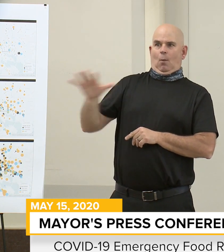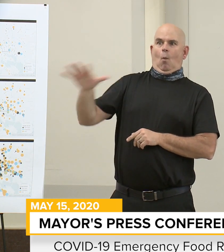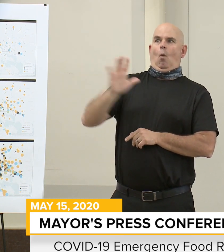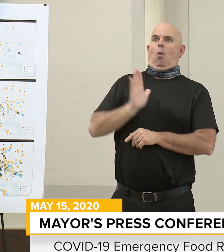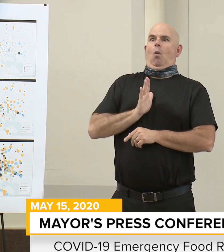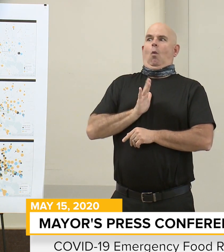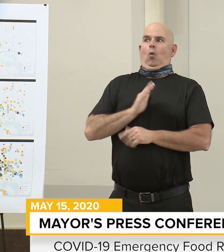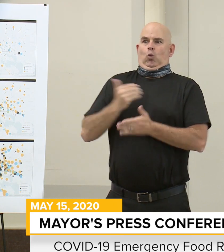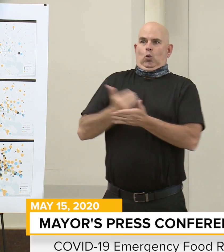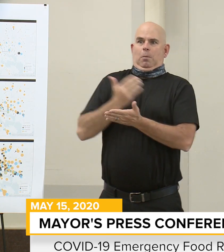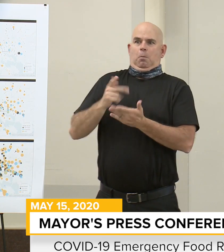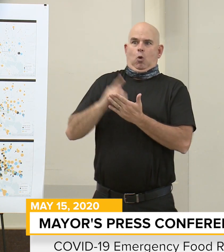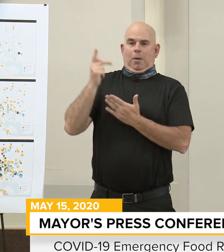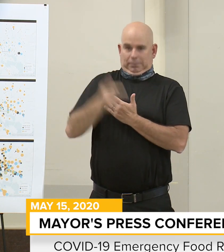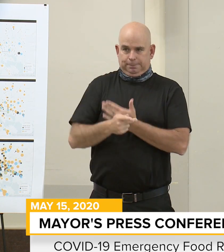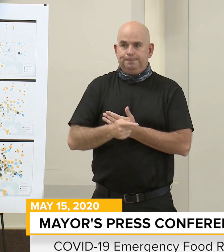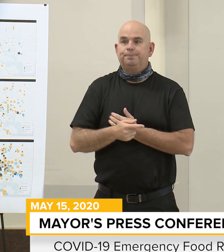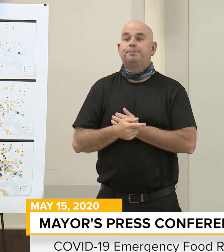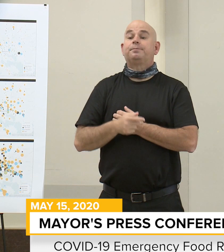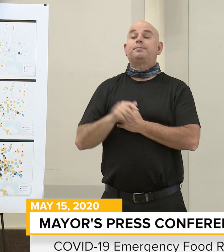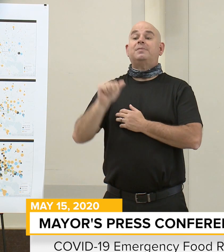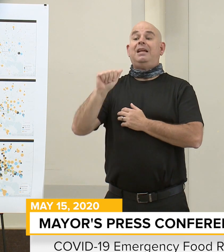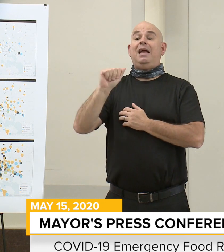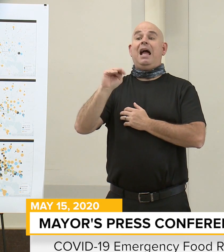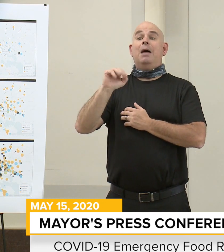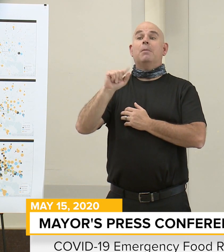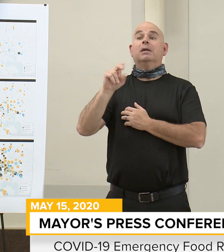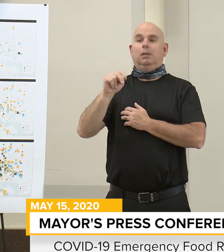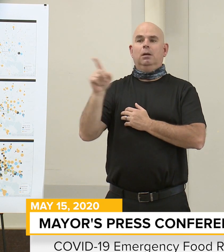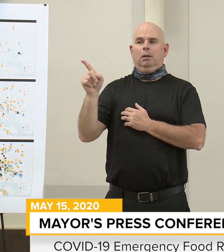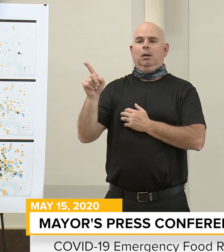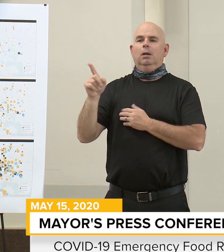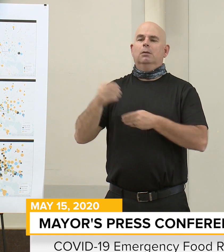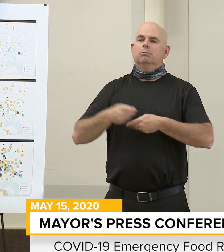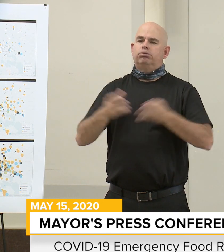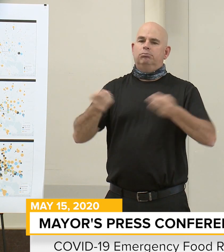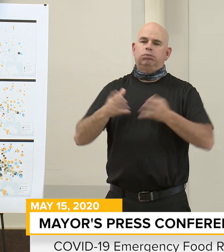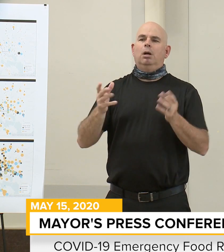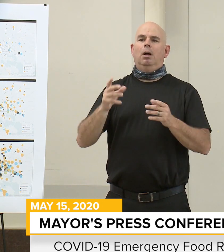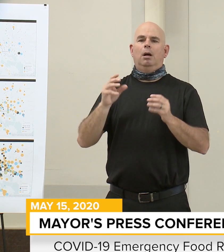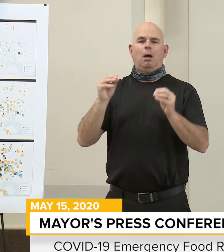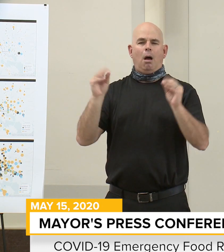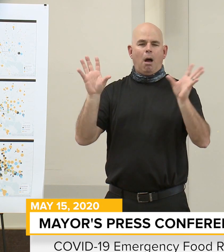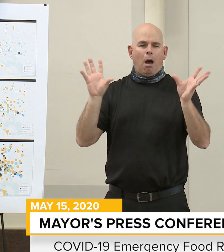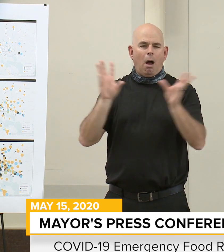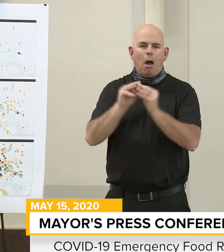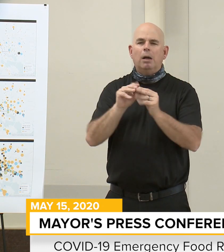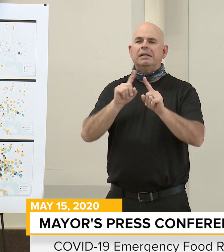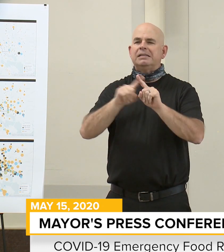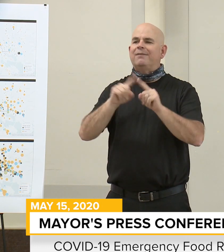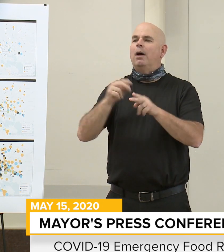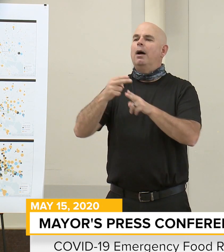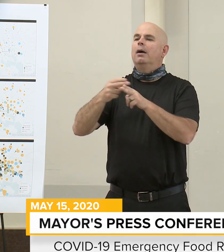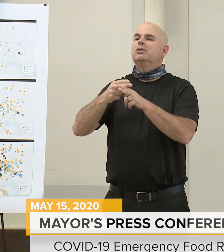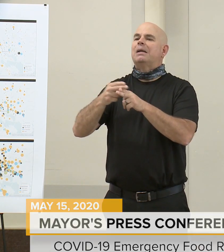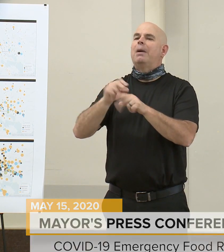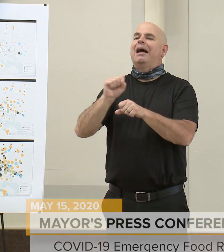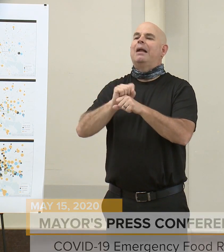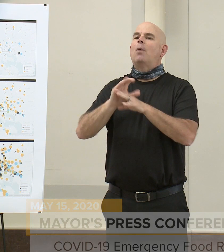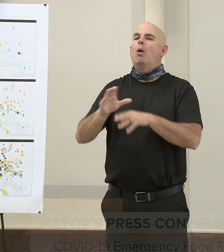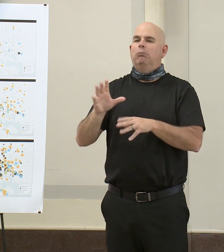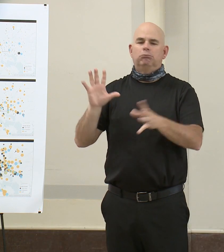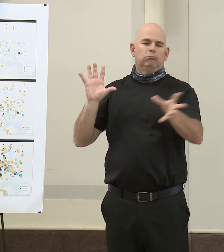last two months, Amazon has hired more than 7,600 temporary employees across the state